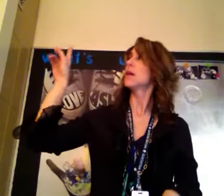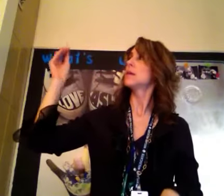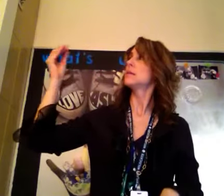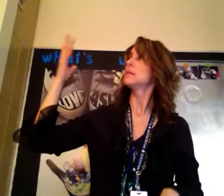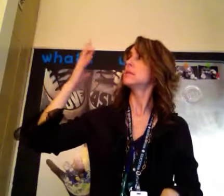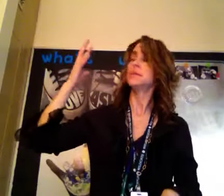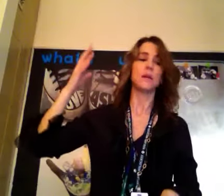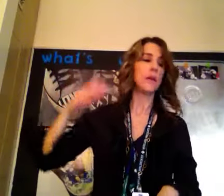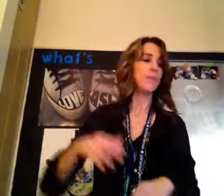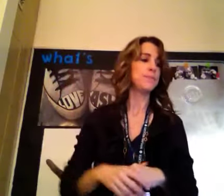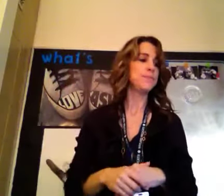Sunny.